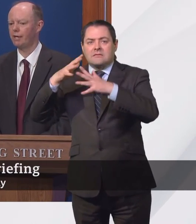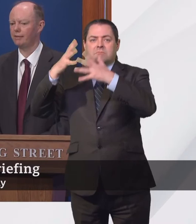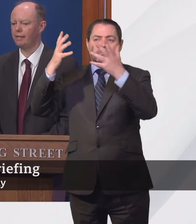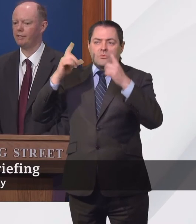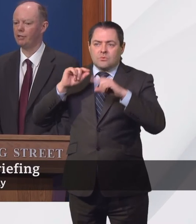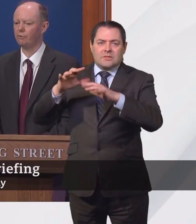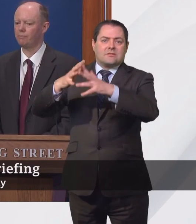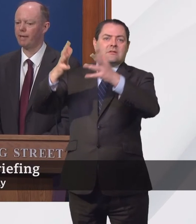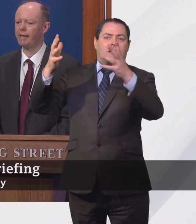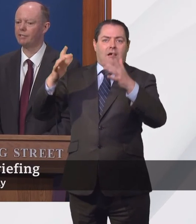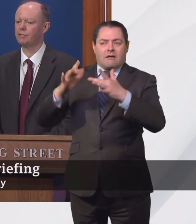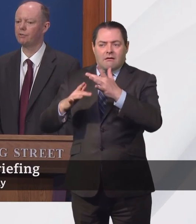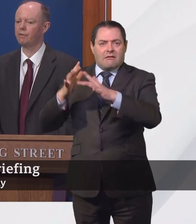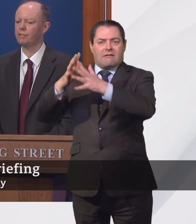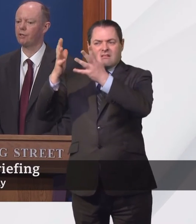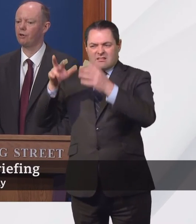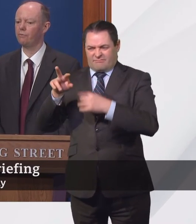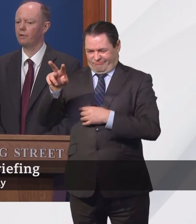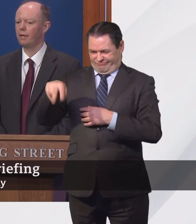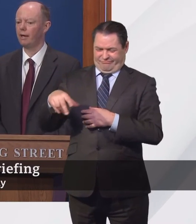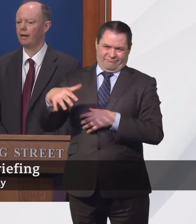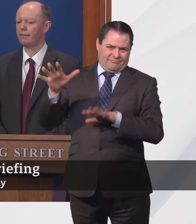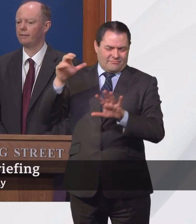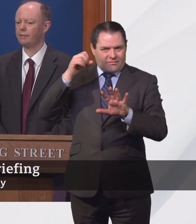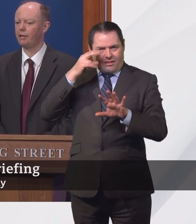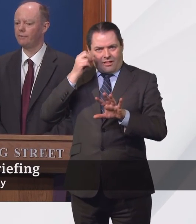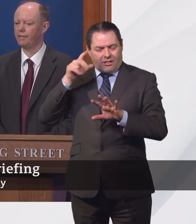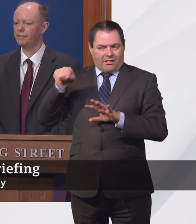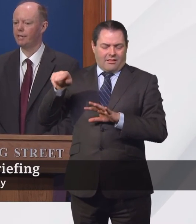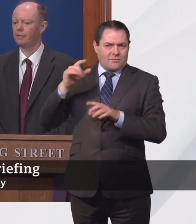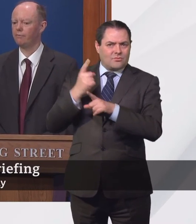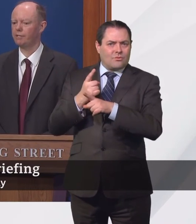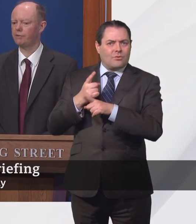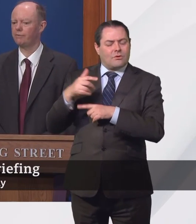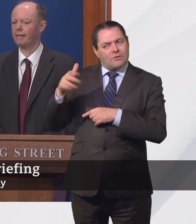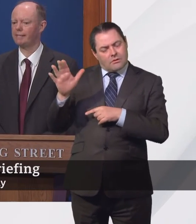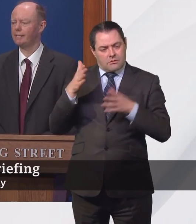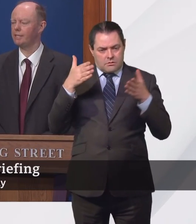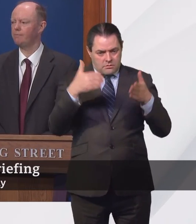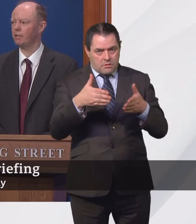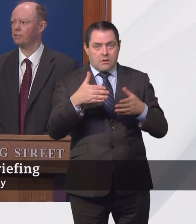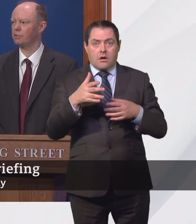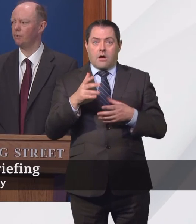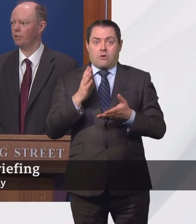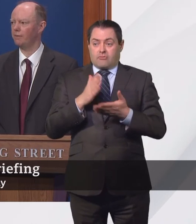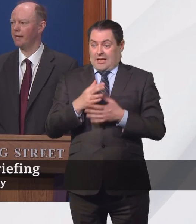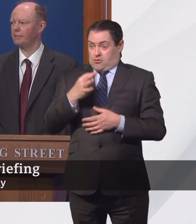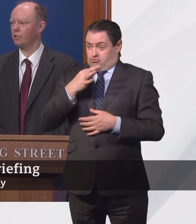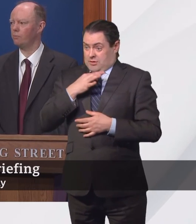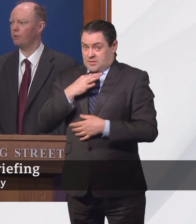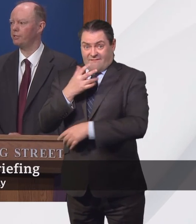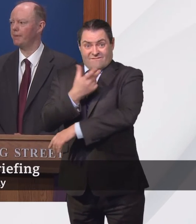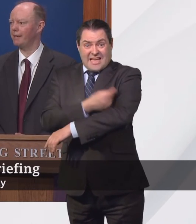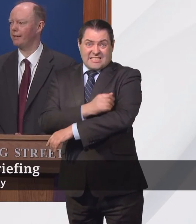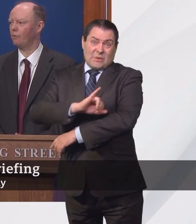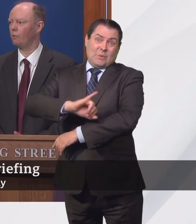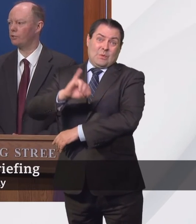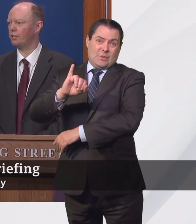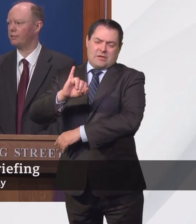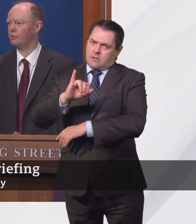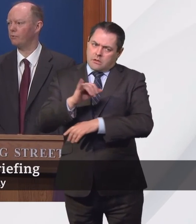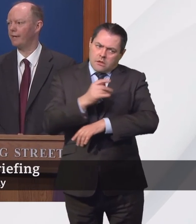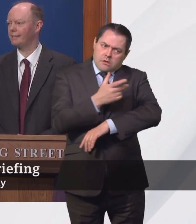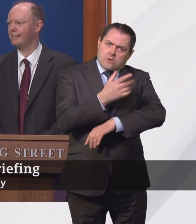because compared to the risk of COVID, the risk of the vaccines is much smaller. And that's the whole point about